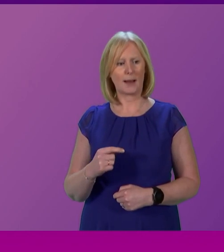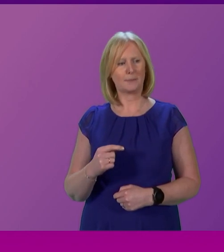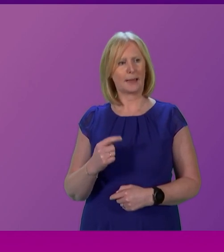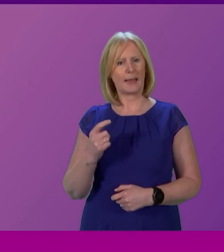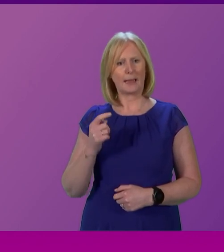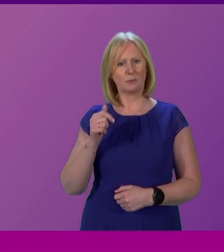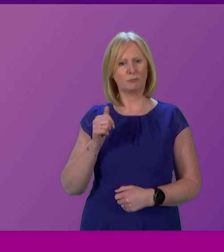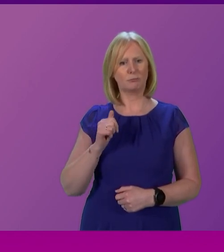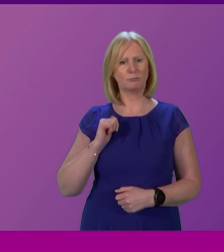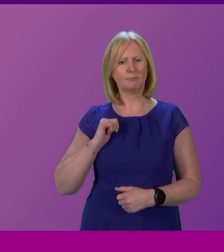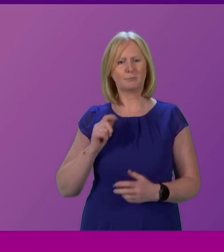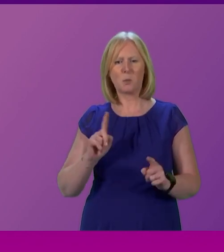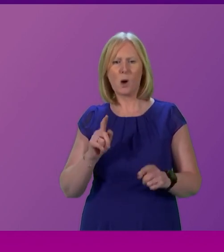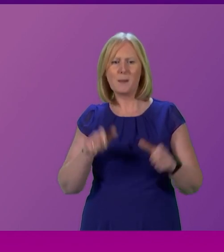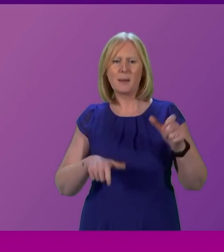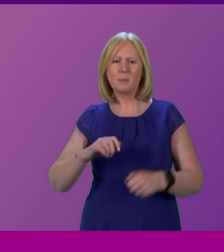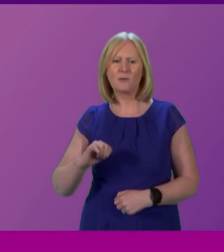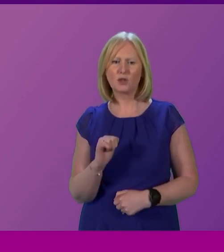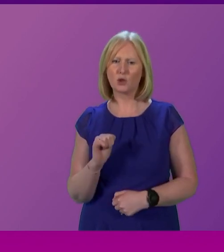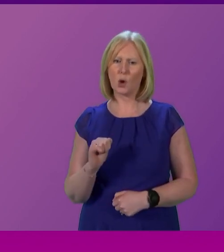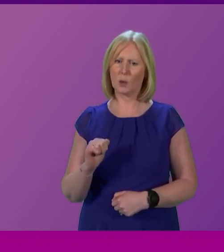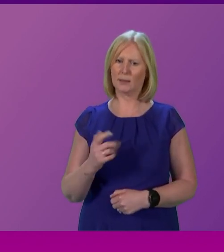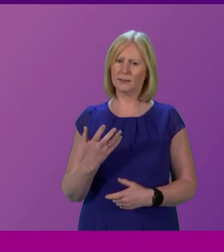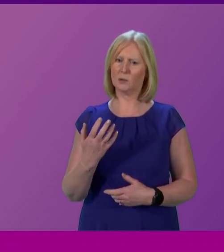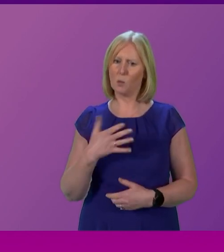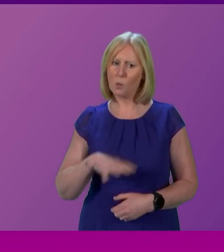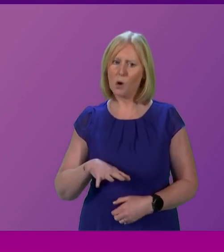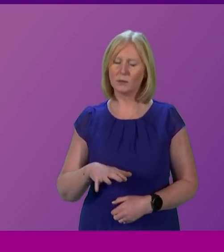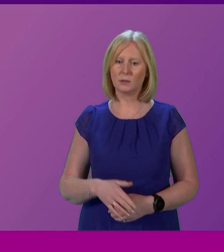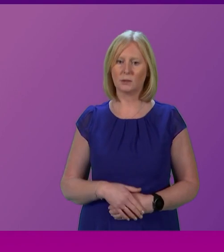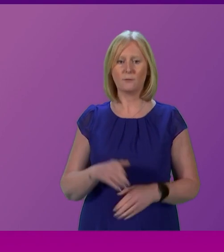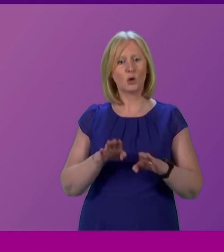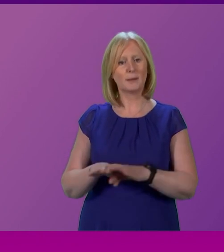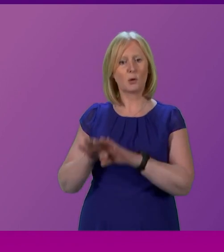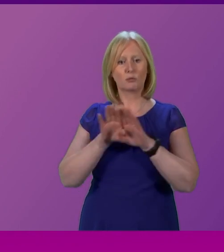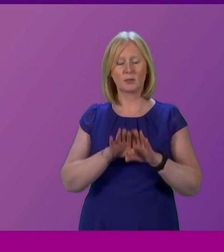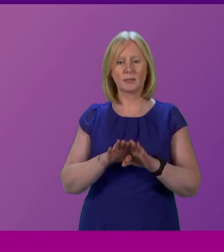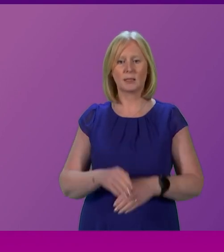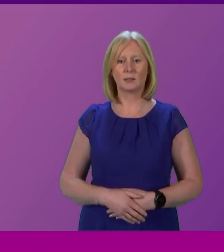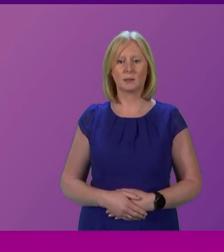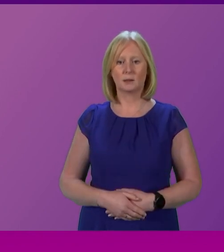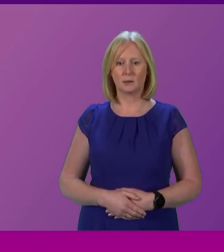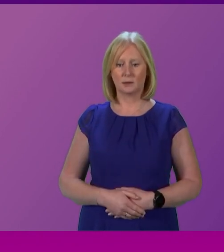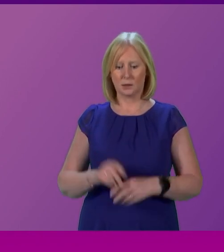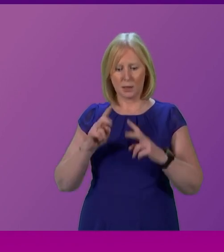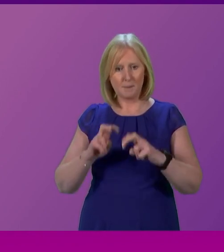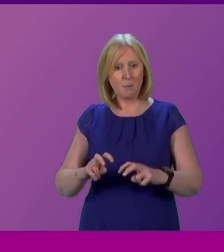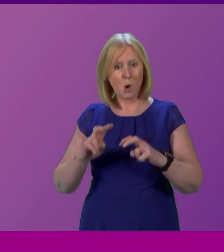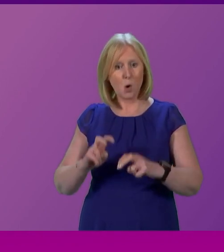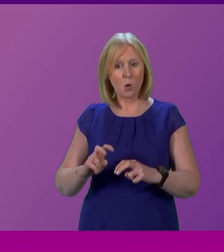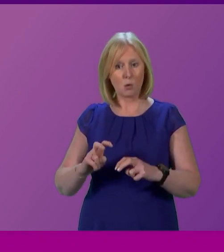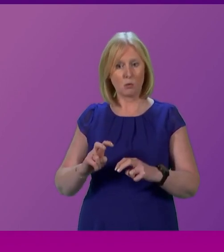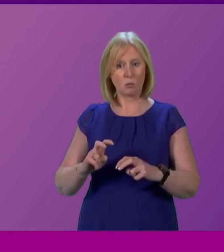elect a Parliament, to reflect on the consequences of their position for democracy. After all, polls showed no